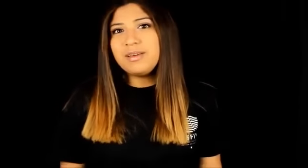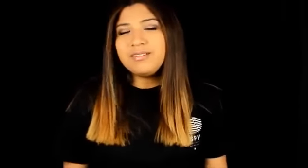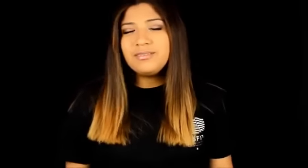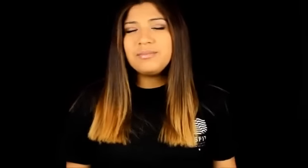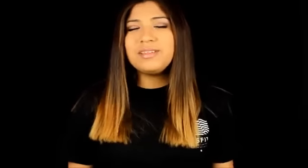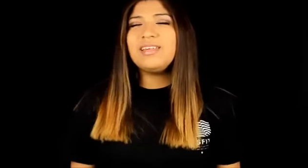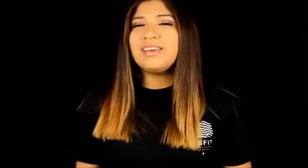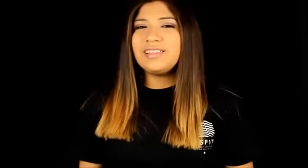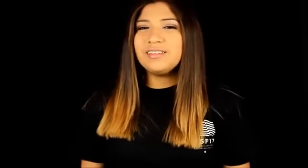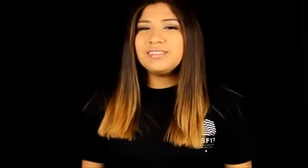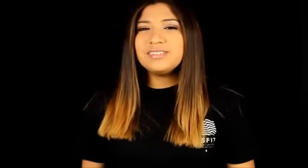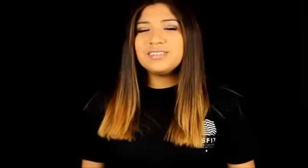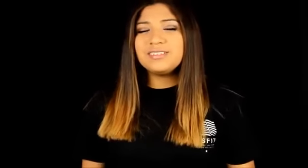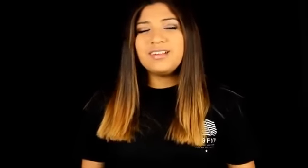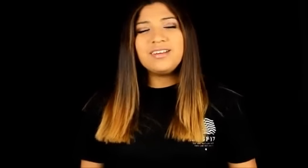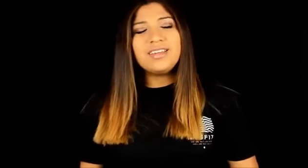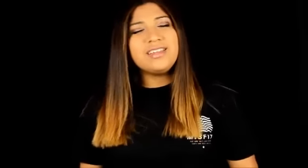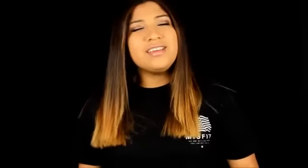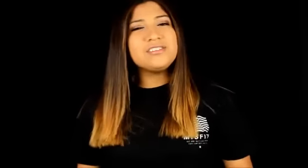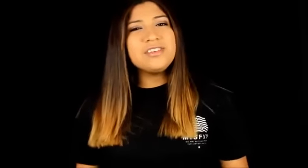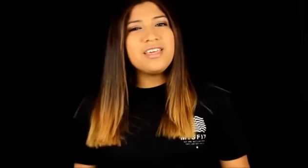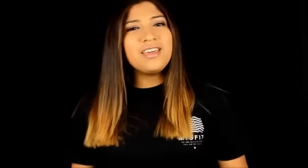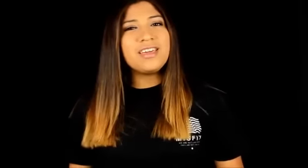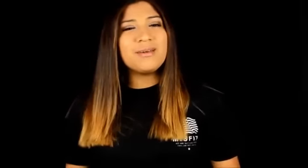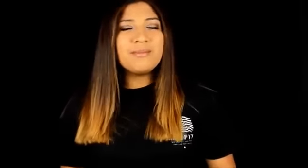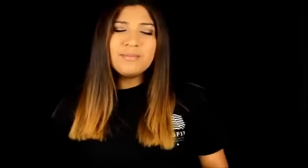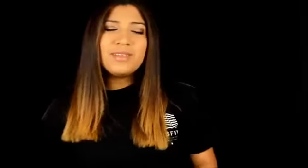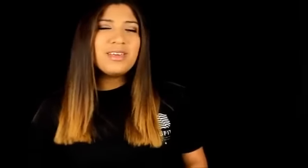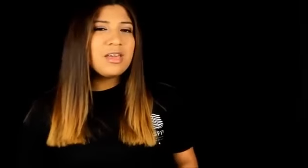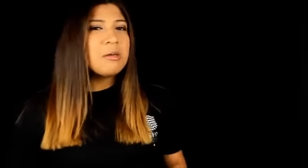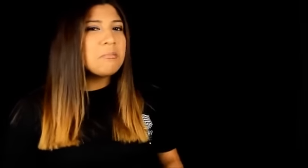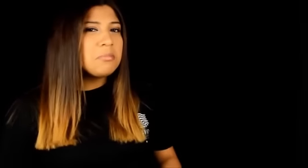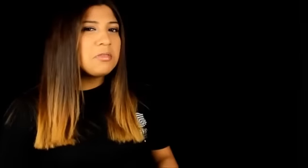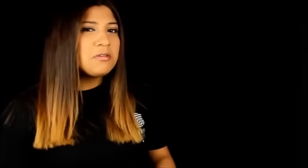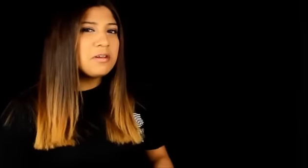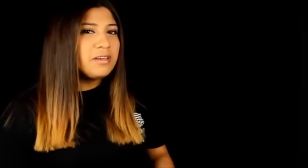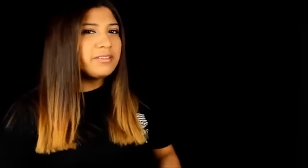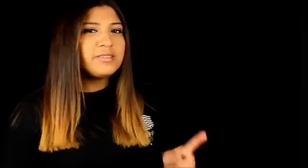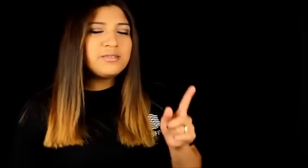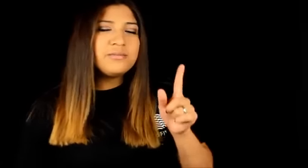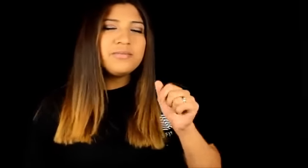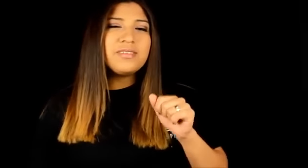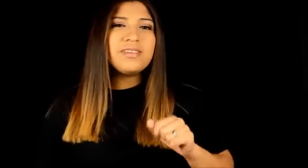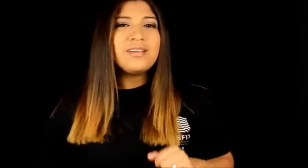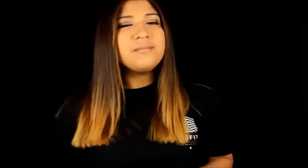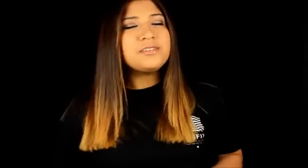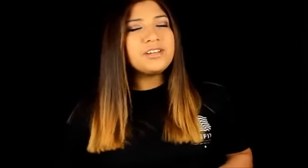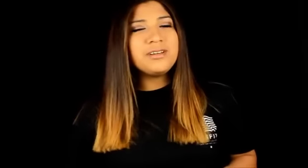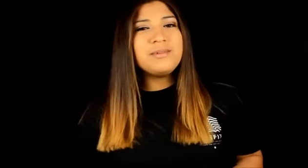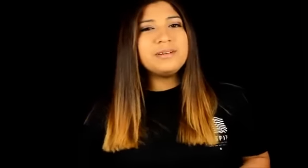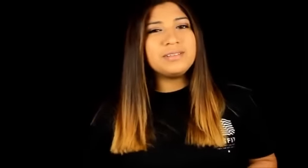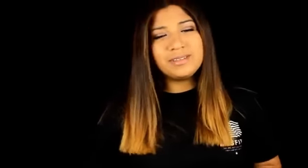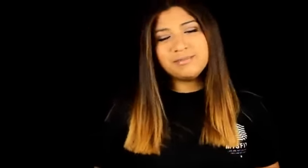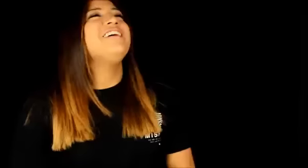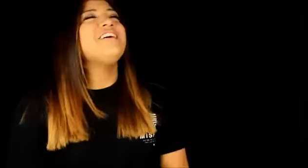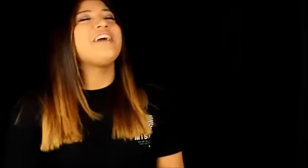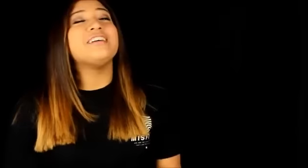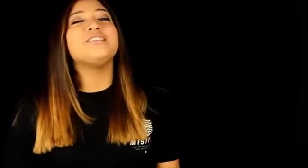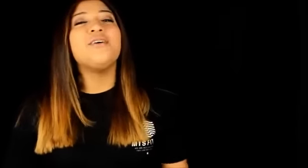him out but like I listen to the song and I actually like him I'm like all right so I'm gonna check him out now okay so